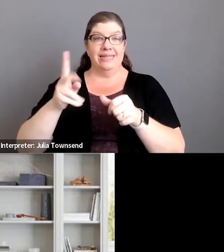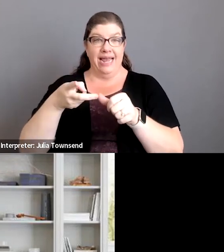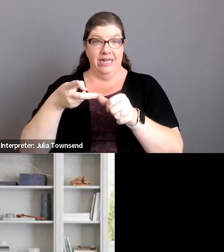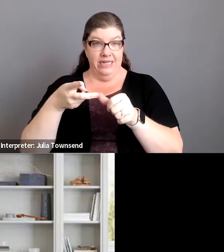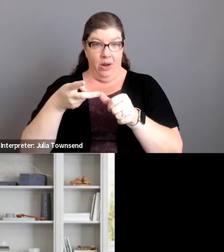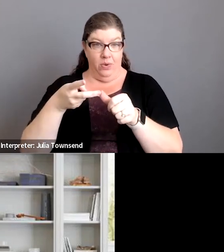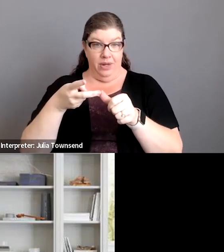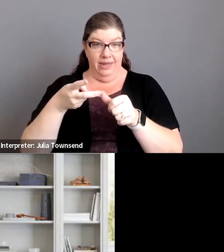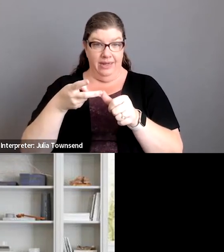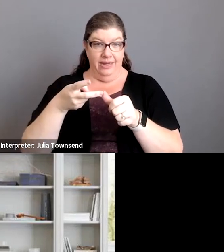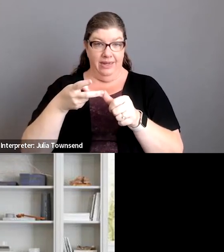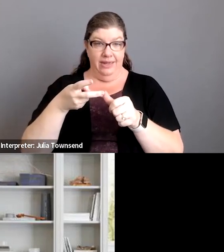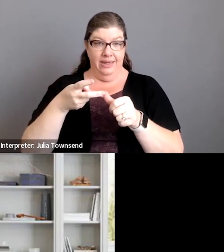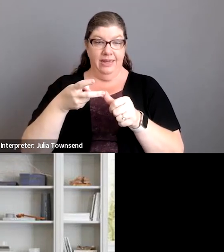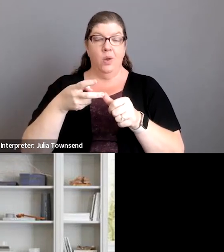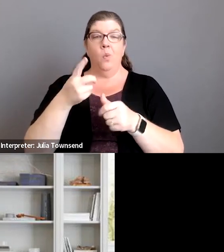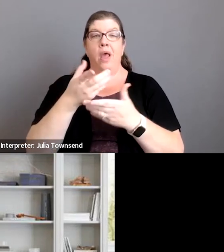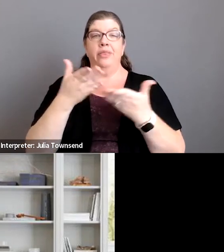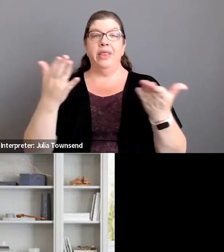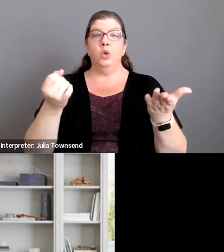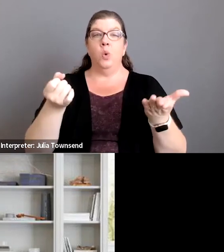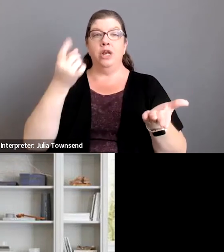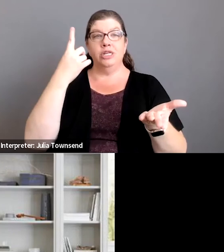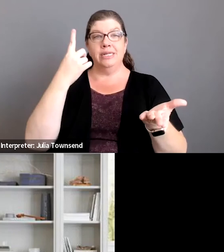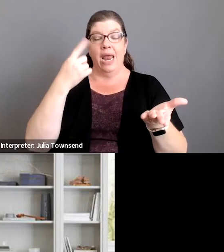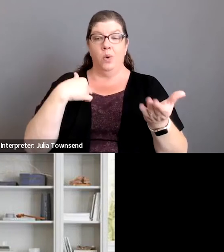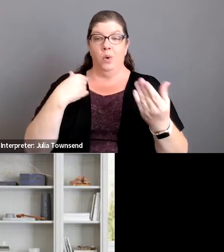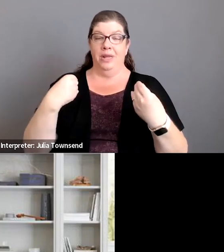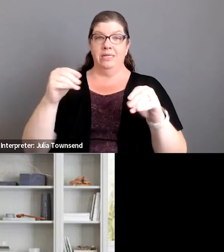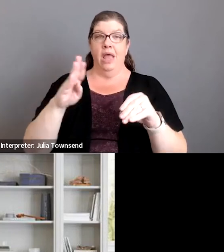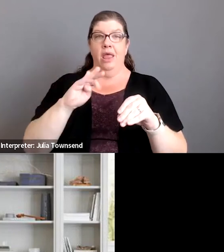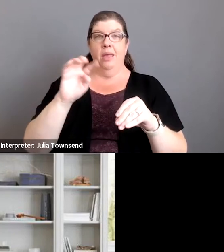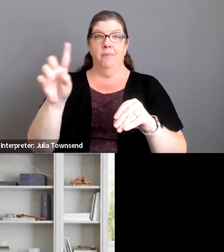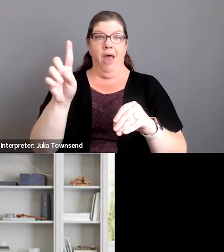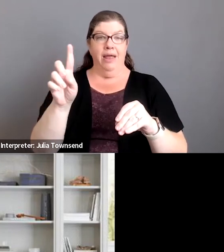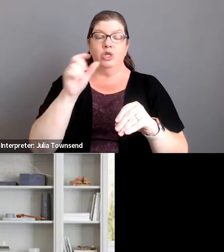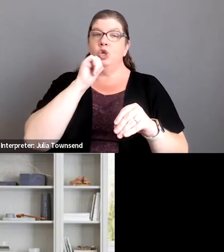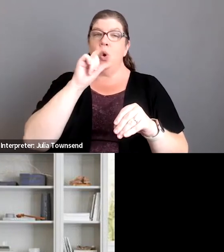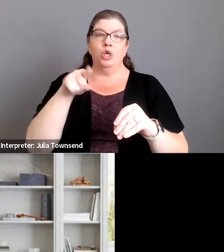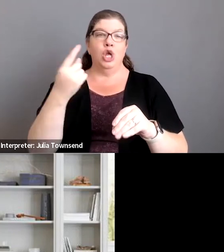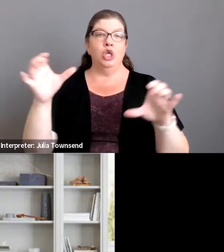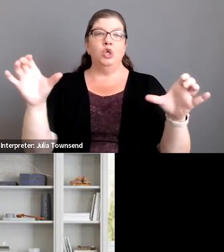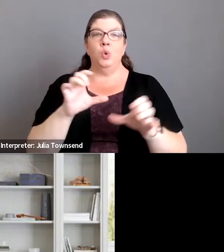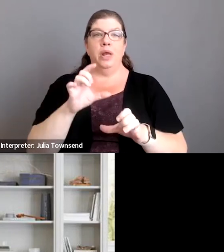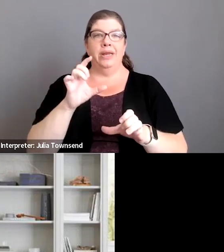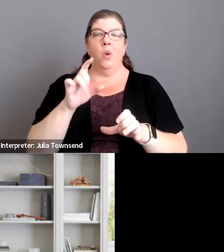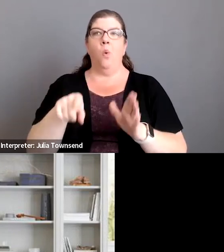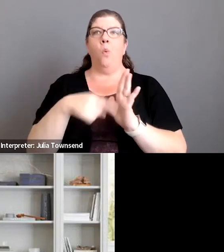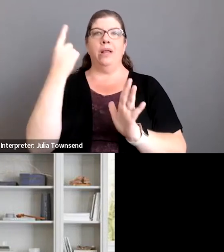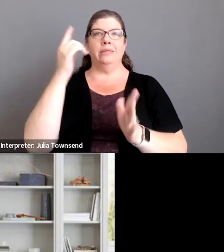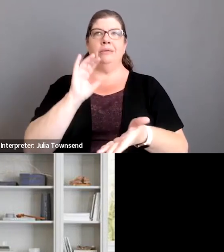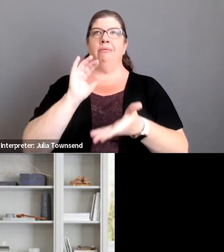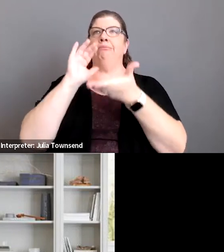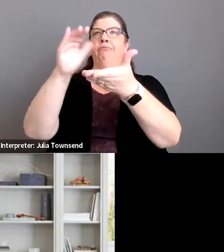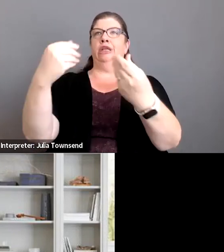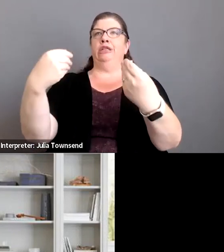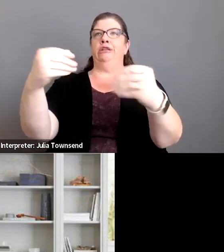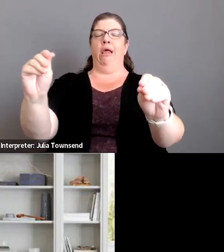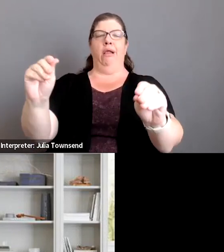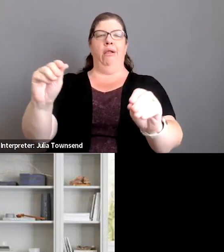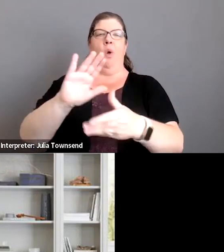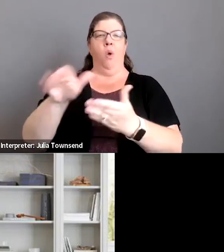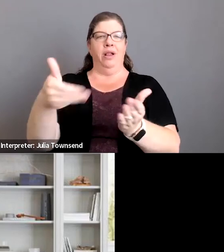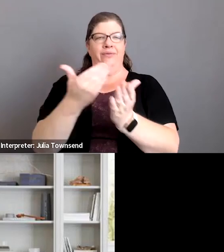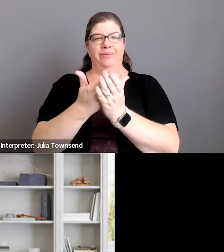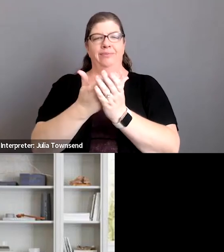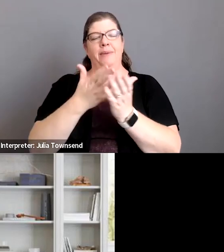um one of the things to understand when we sell bonds is we don't just do it all in one big chunk we we they have